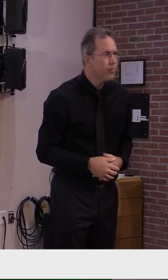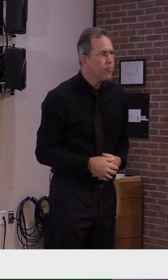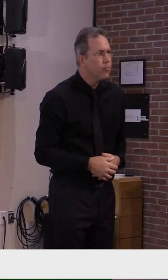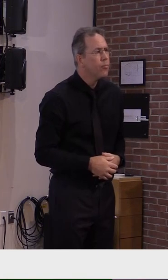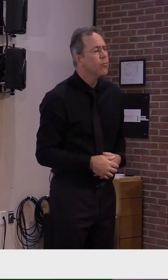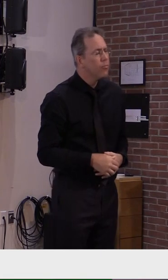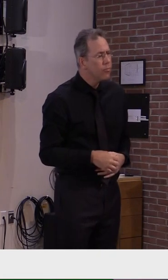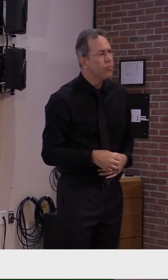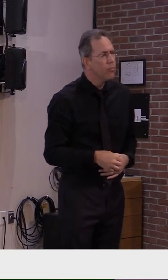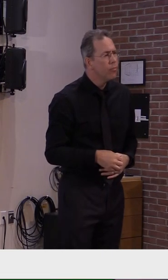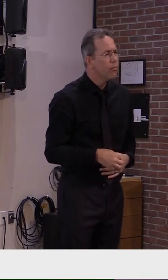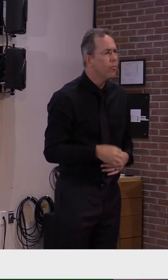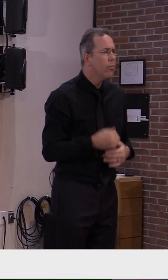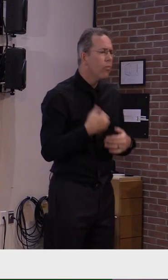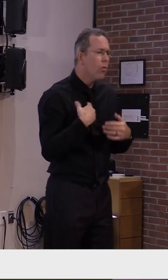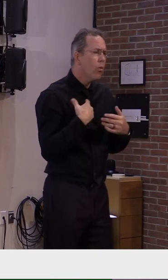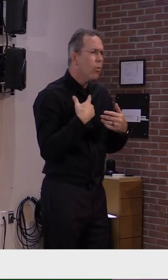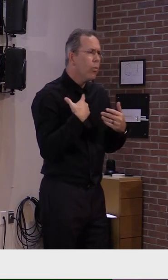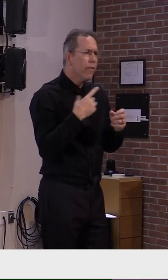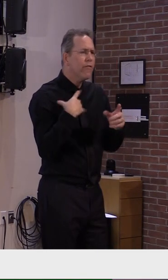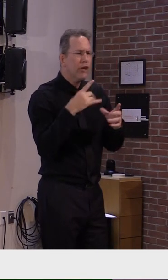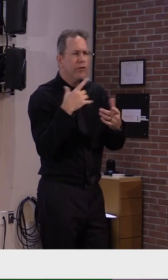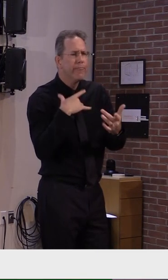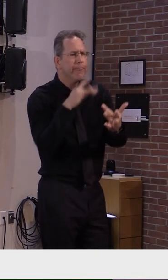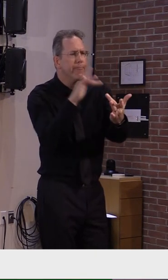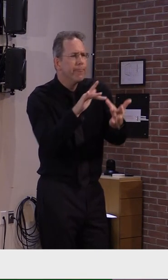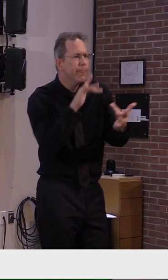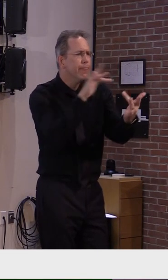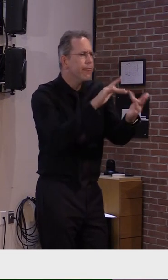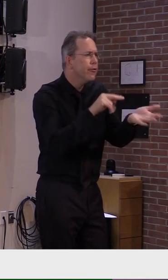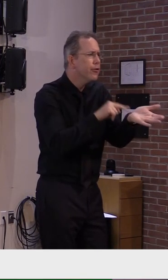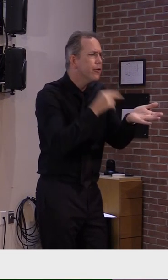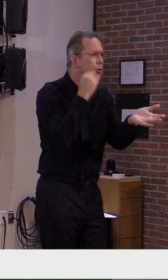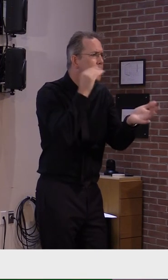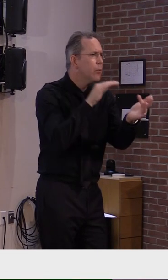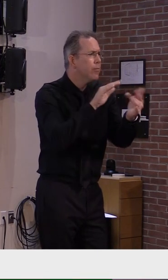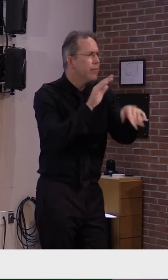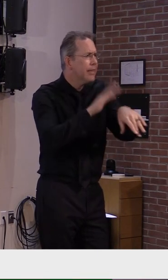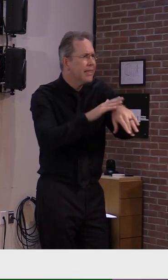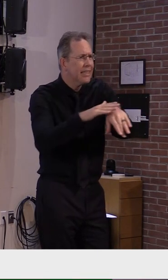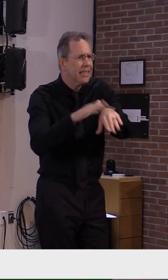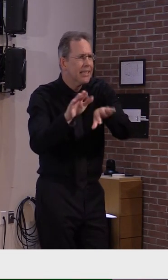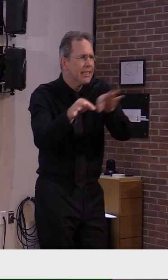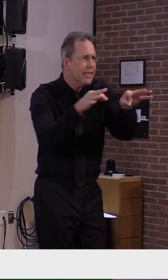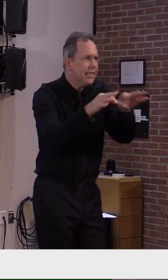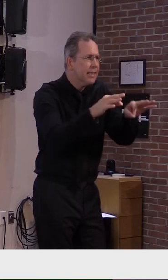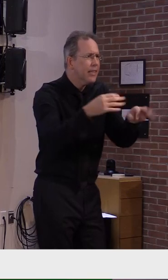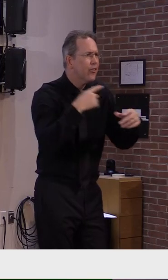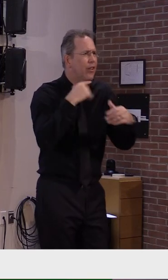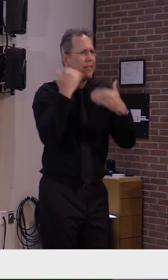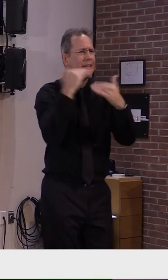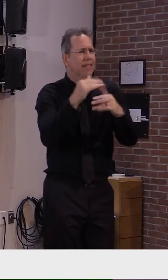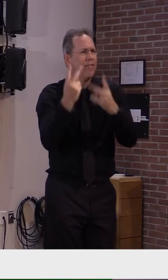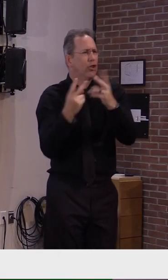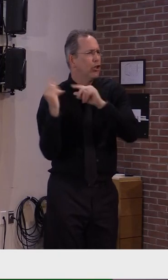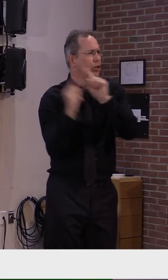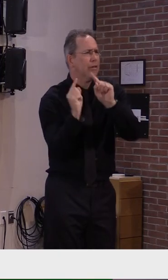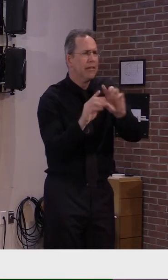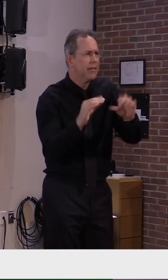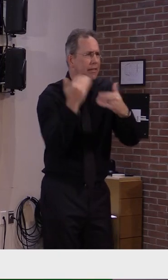is available for each facility in considering their approach to indoor